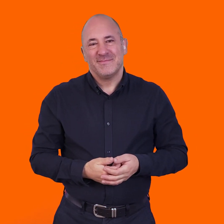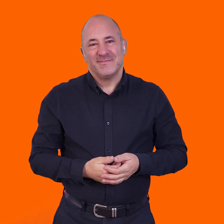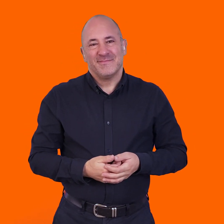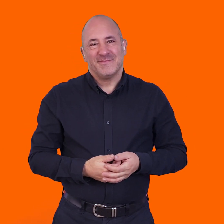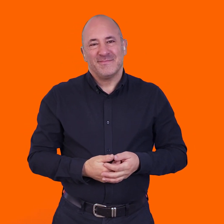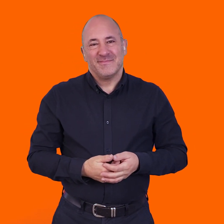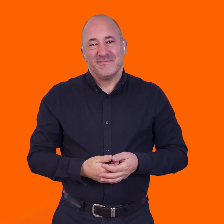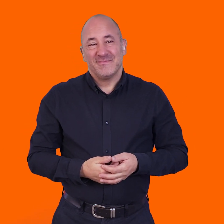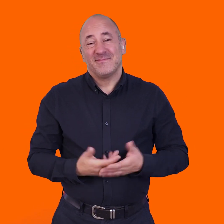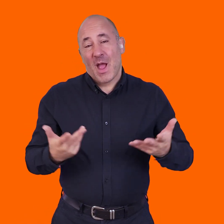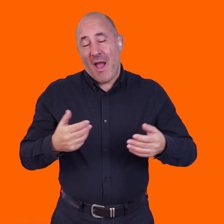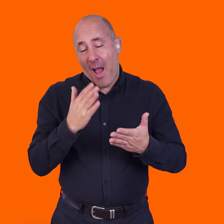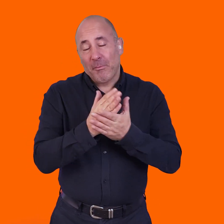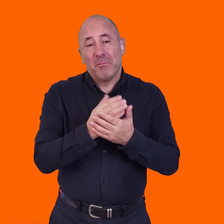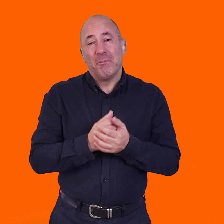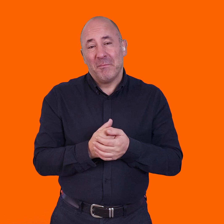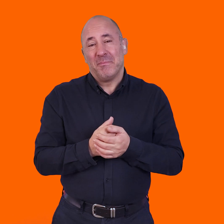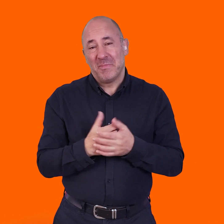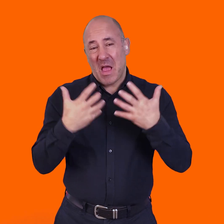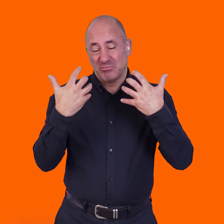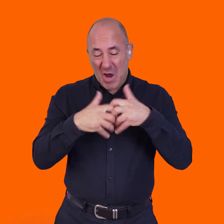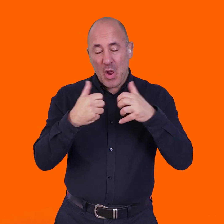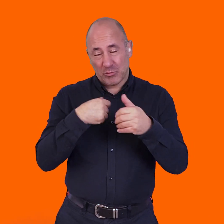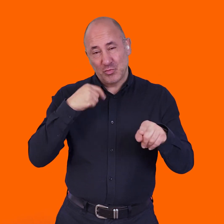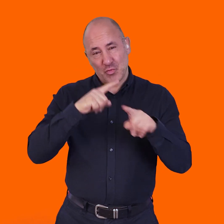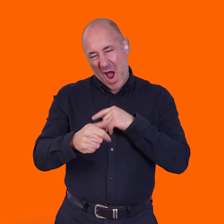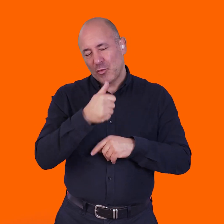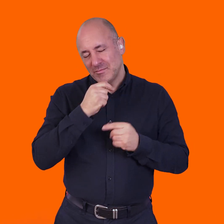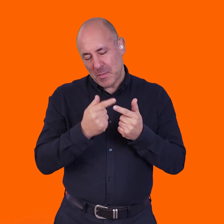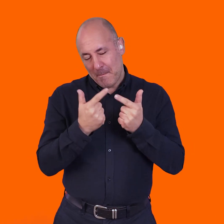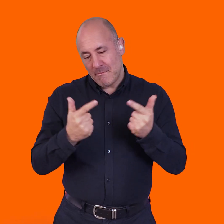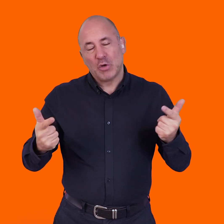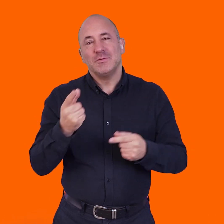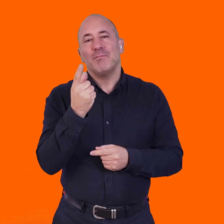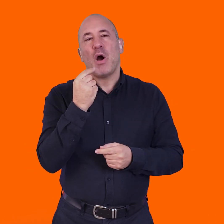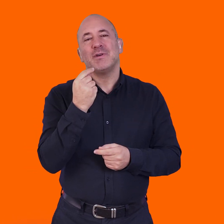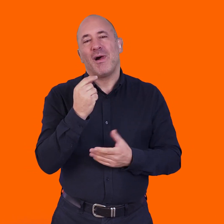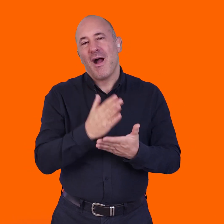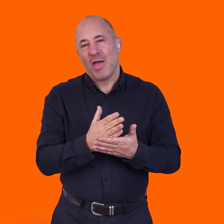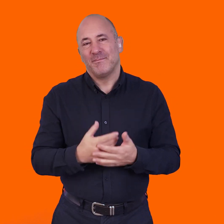make it accessible through captions. So, yeah, we do use tech as much as we can.